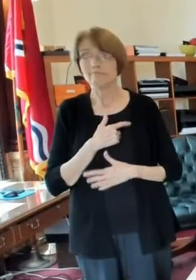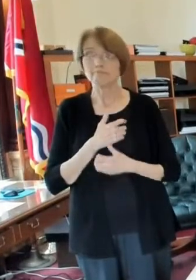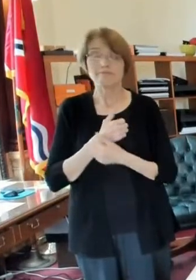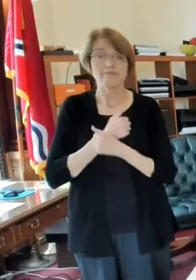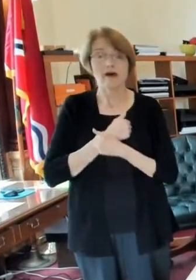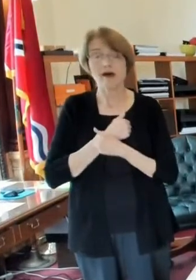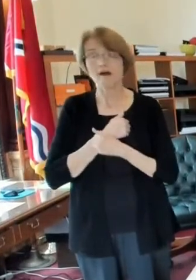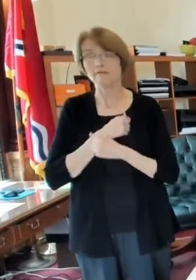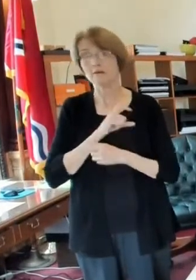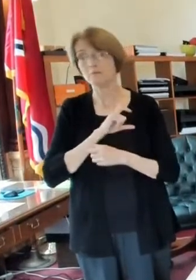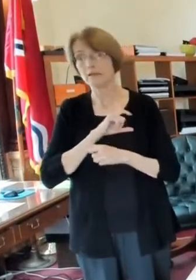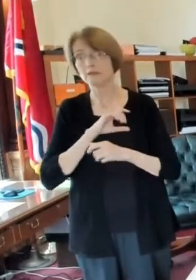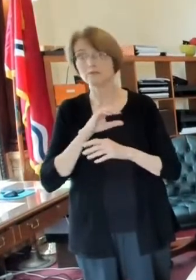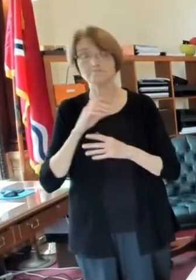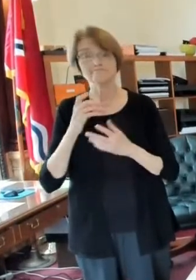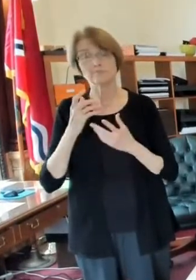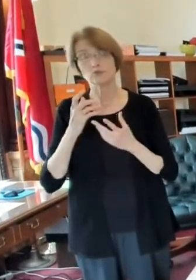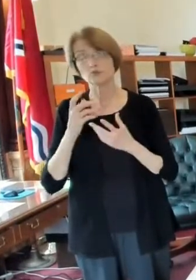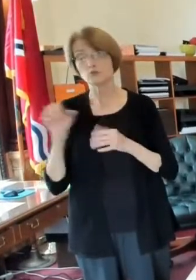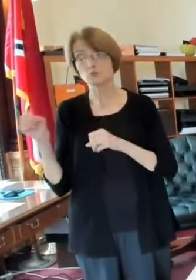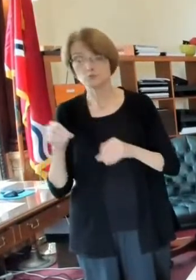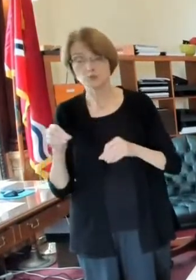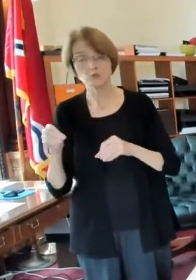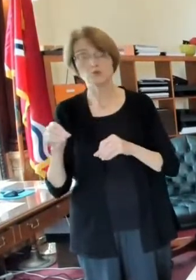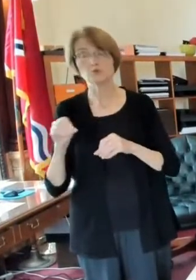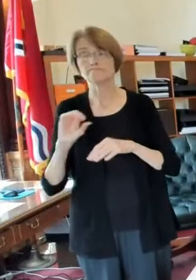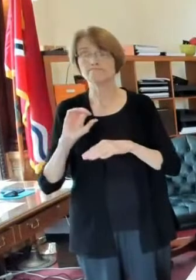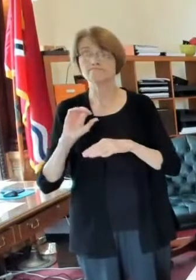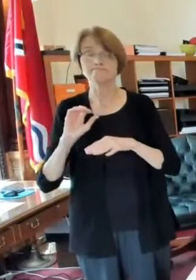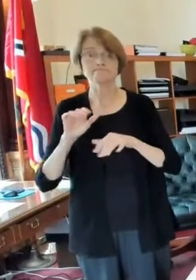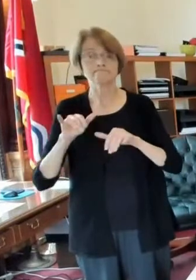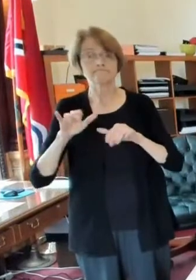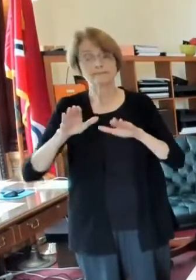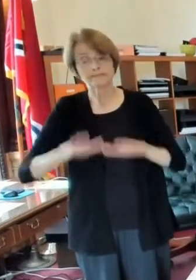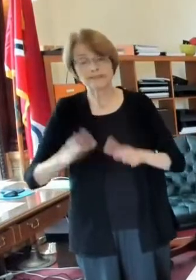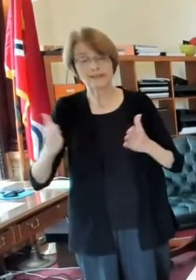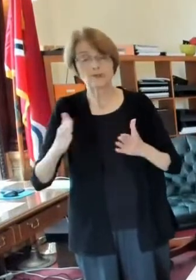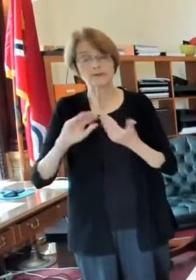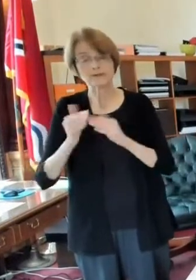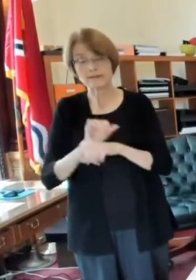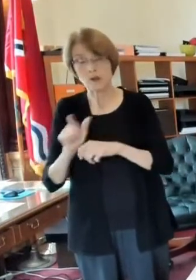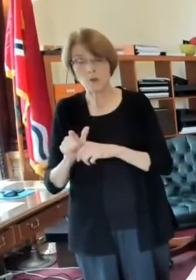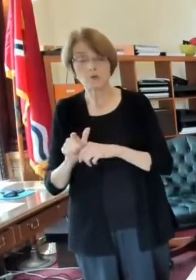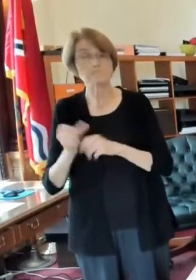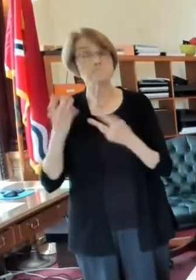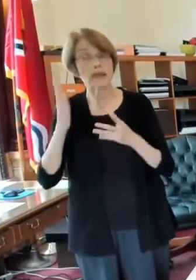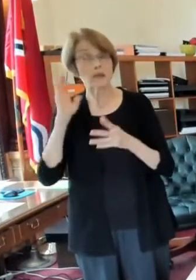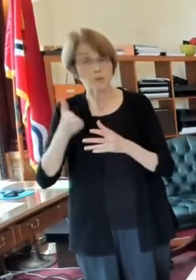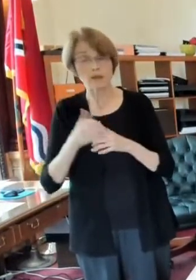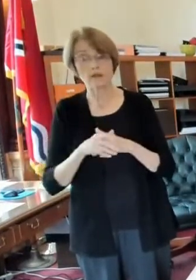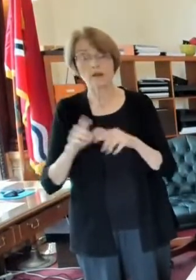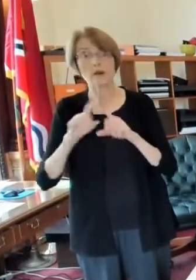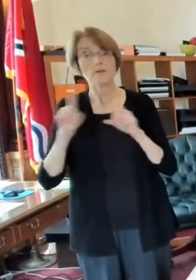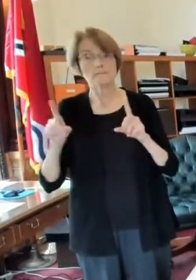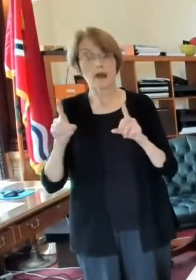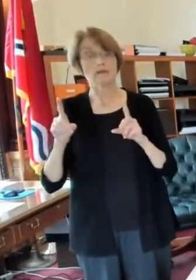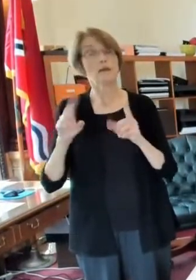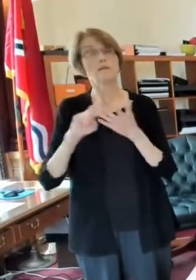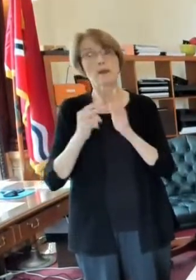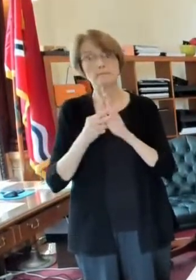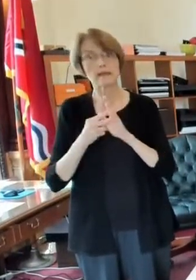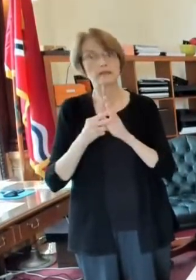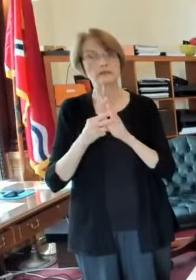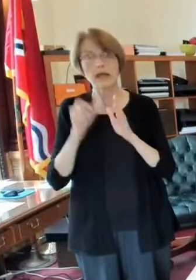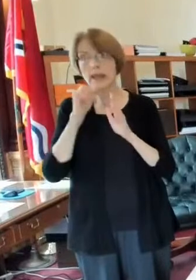and many still will but it gives us the opportunity to expand our recruiting geography and